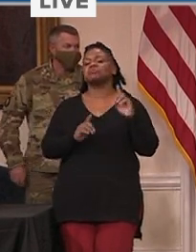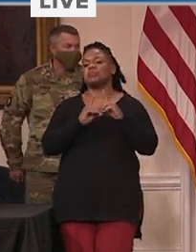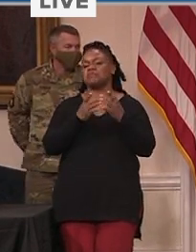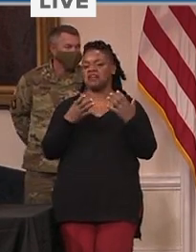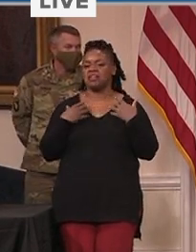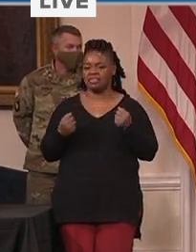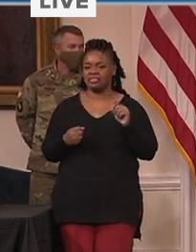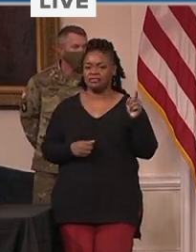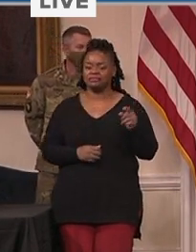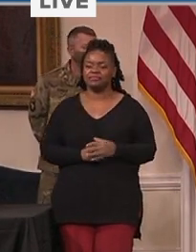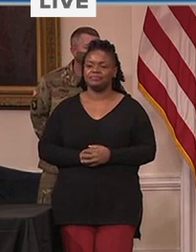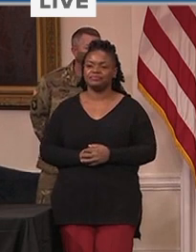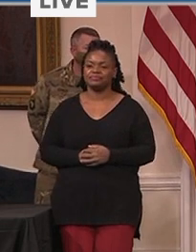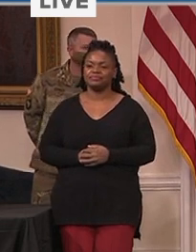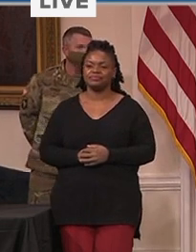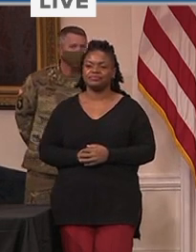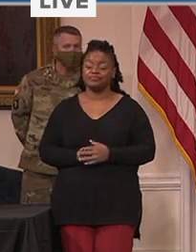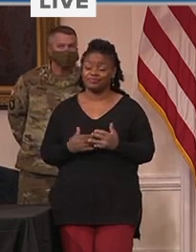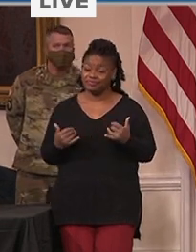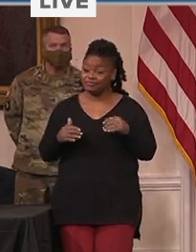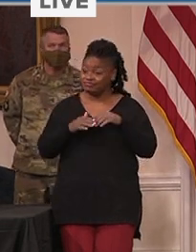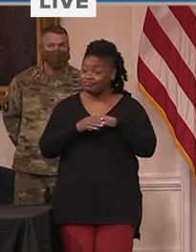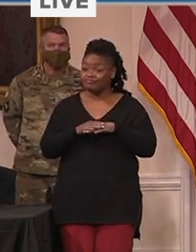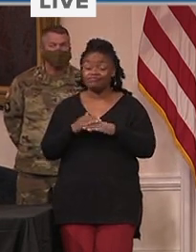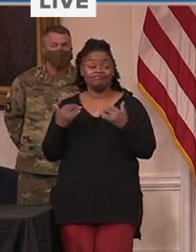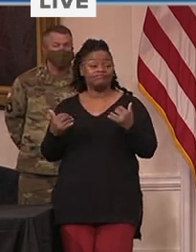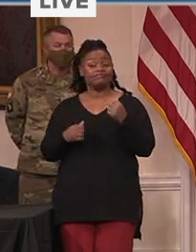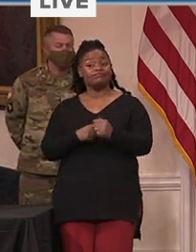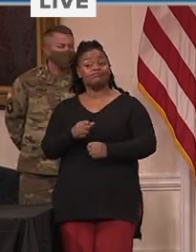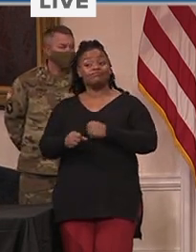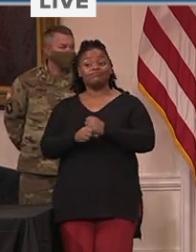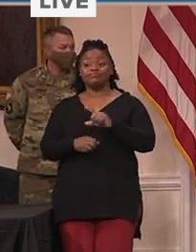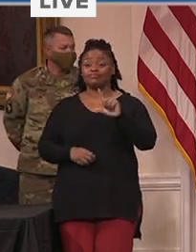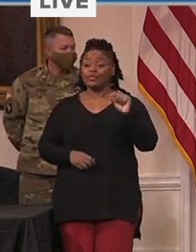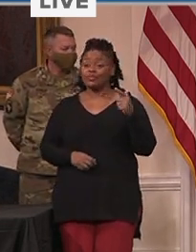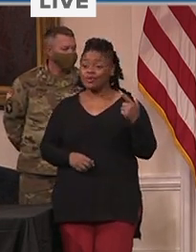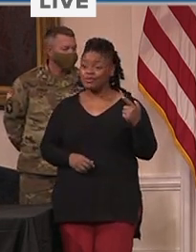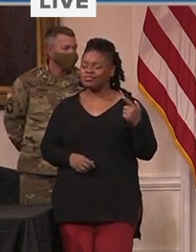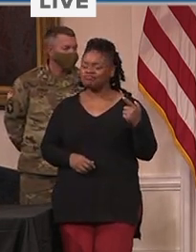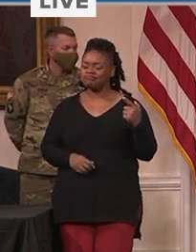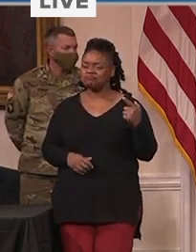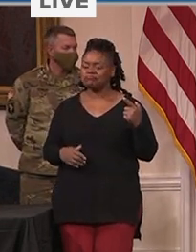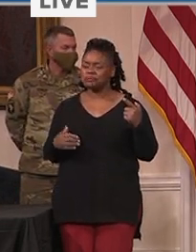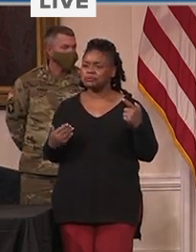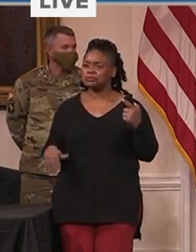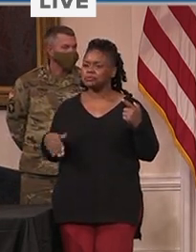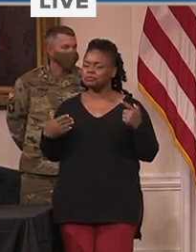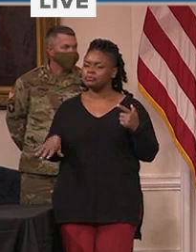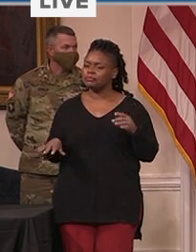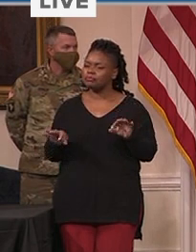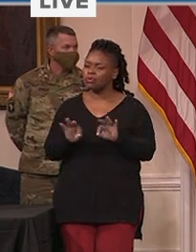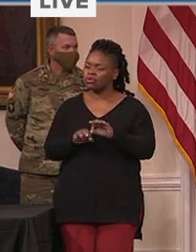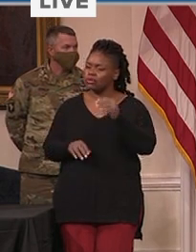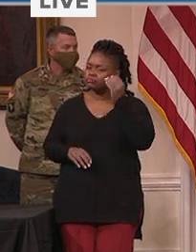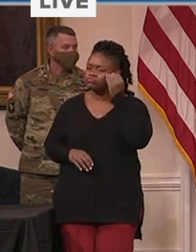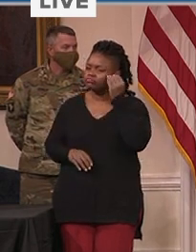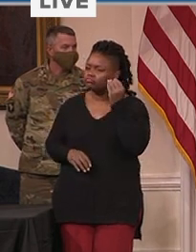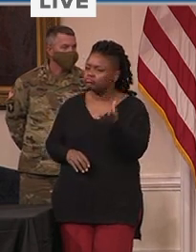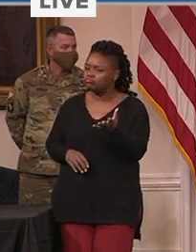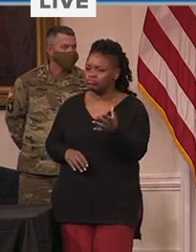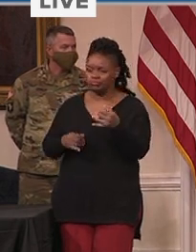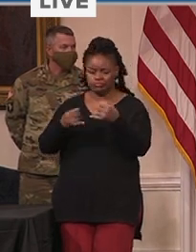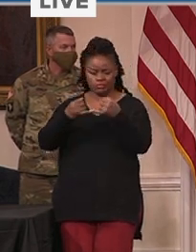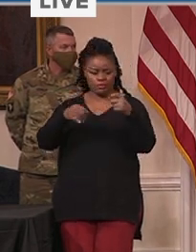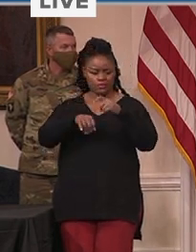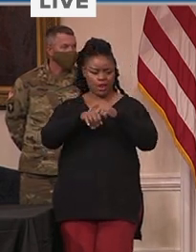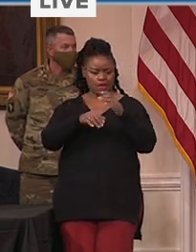at a critical moment in the war against COVID-19, which continues to pose a serious